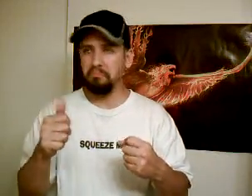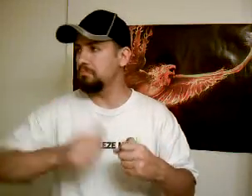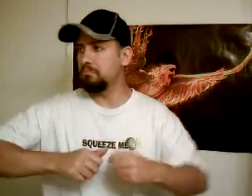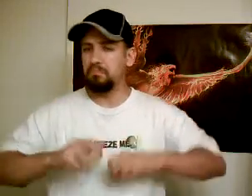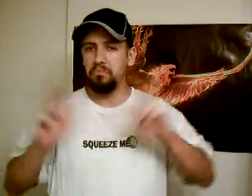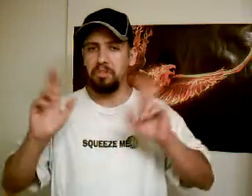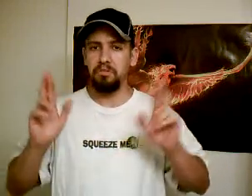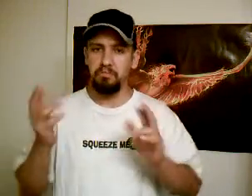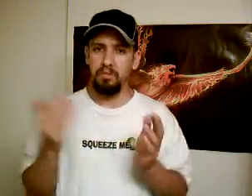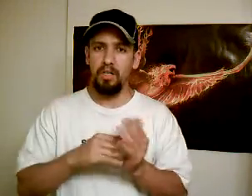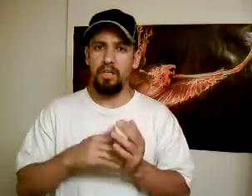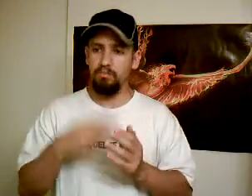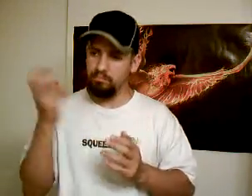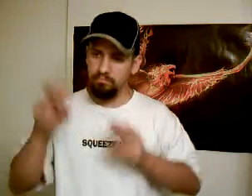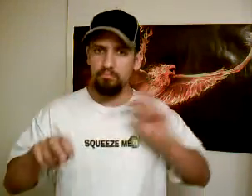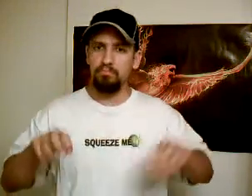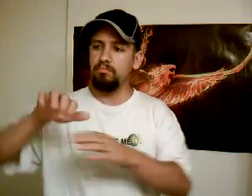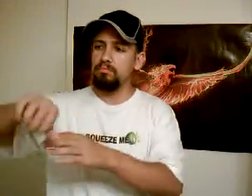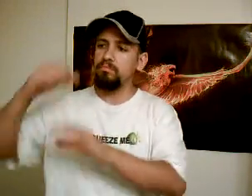cinq... five...